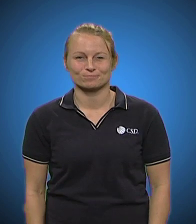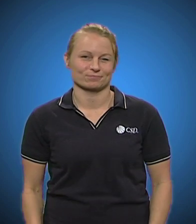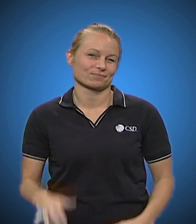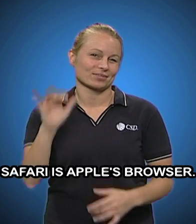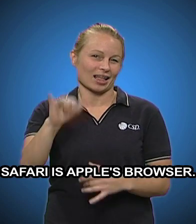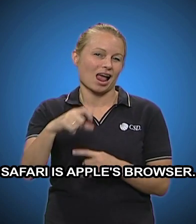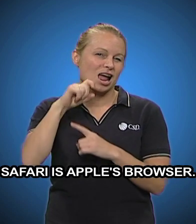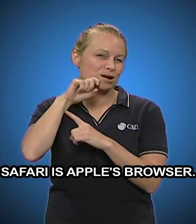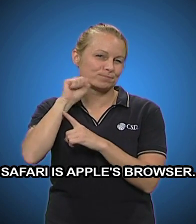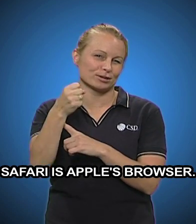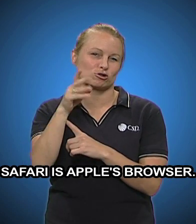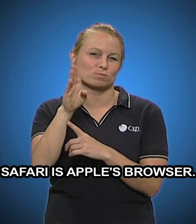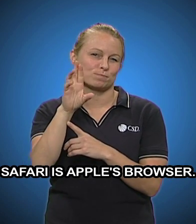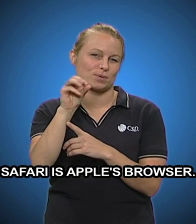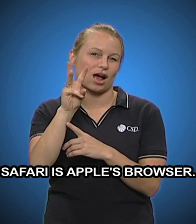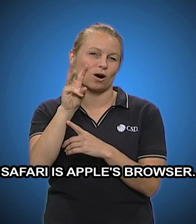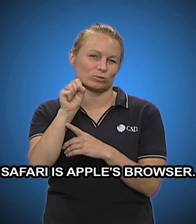Safari is Apple's browser.